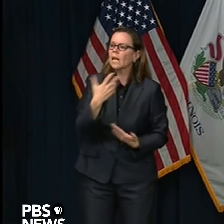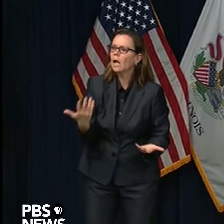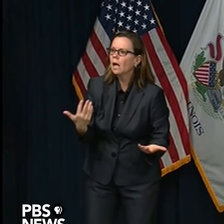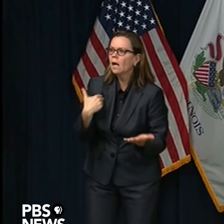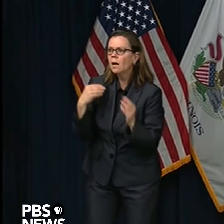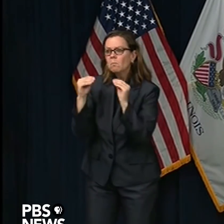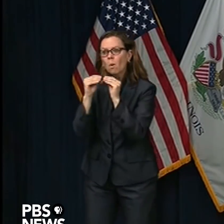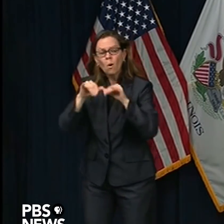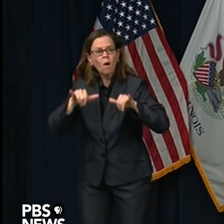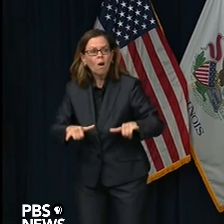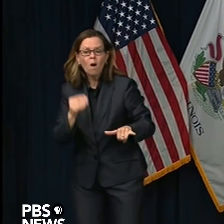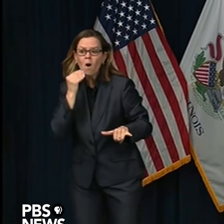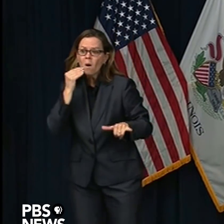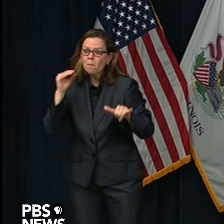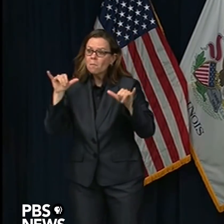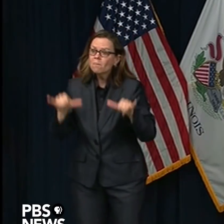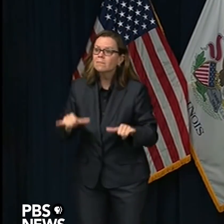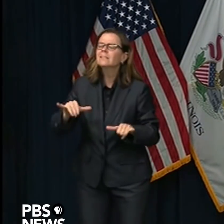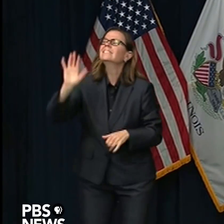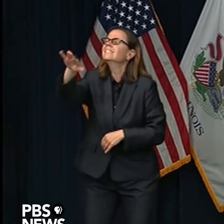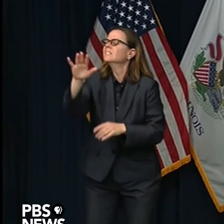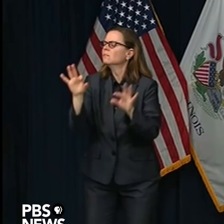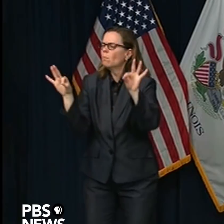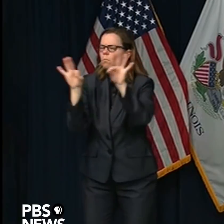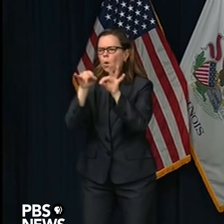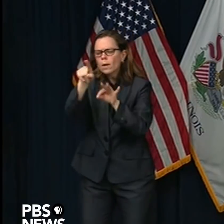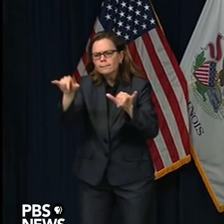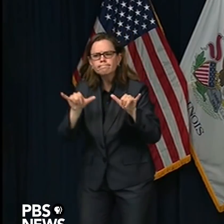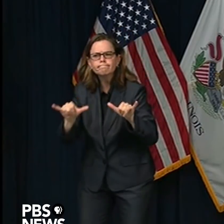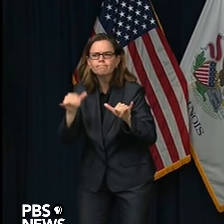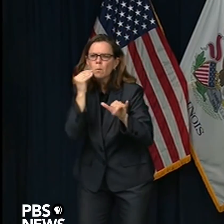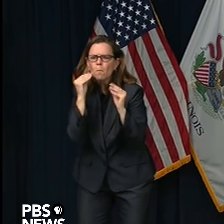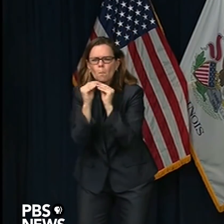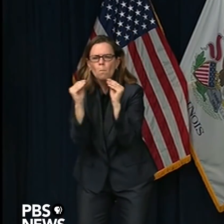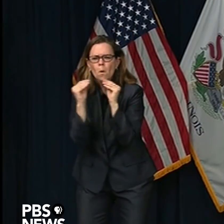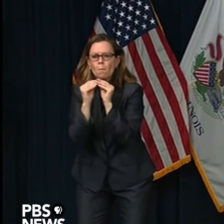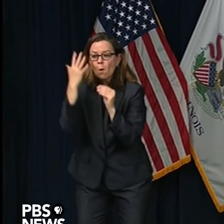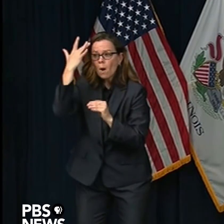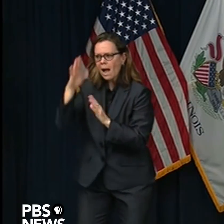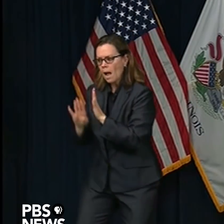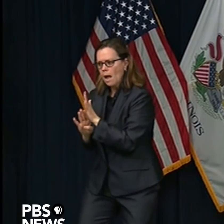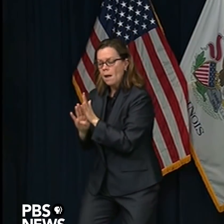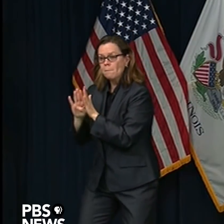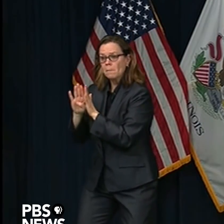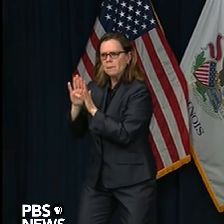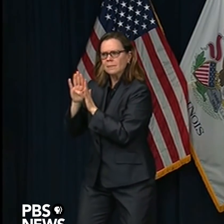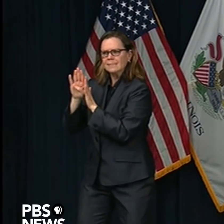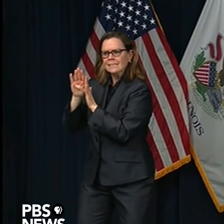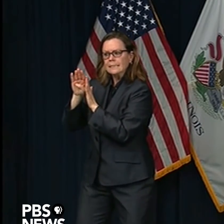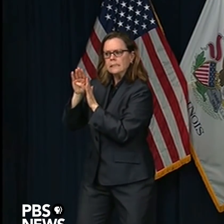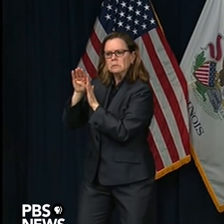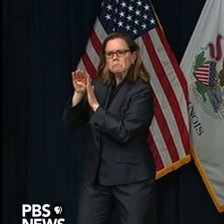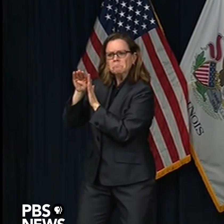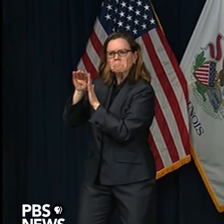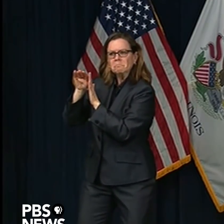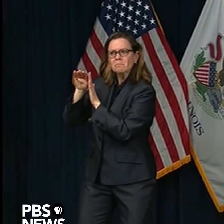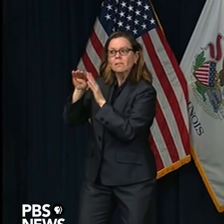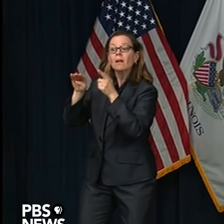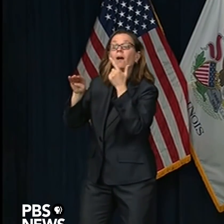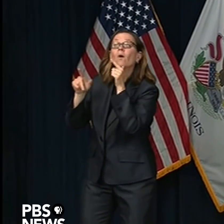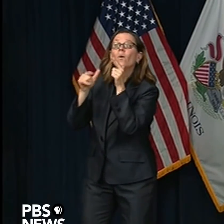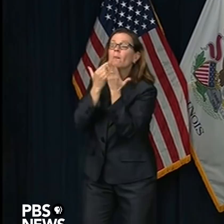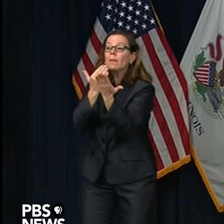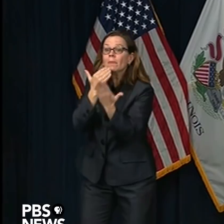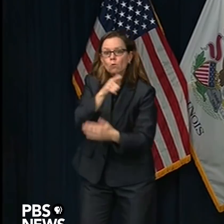all the tremendous efforts by all of you. All of these actions are making the difference, and we must continue to work together.